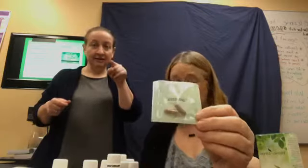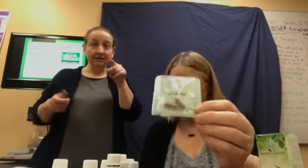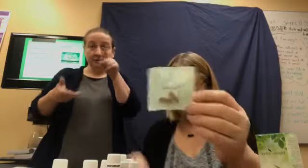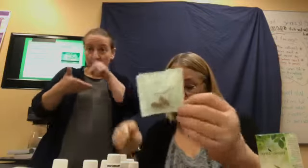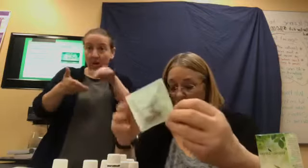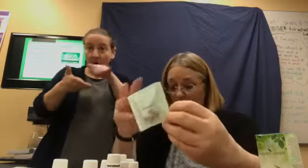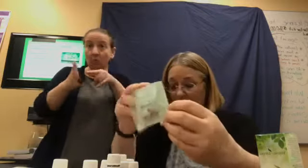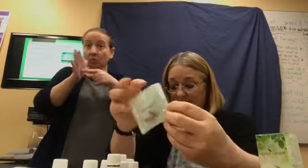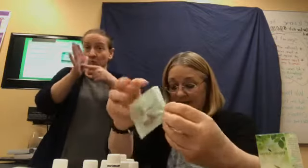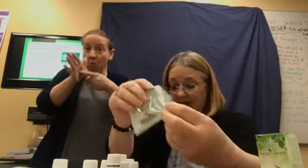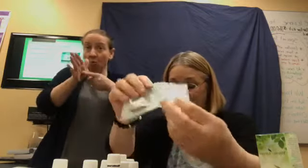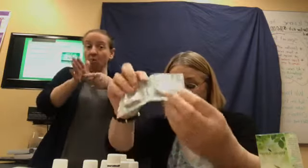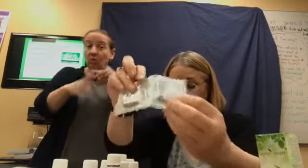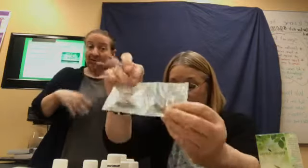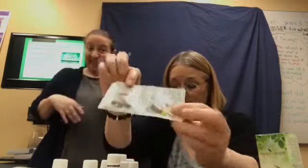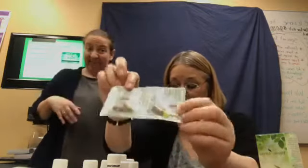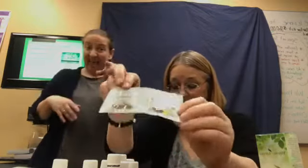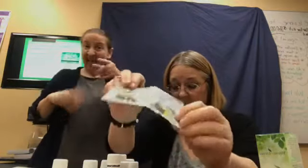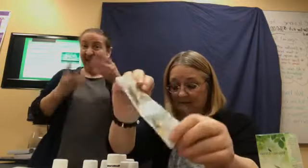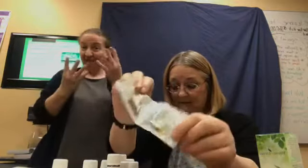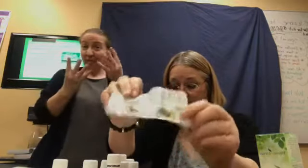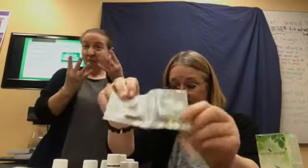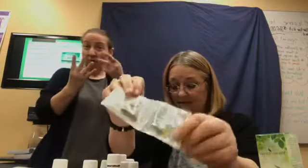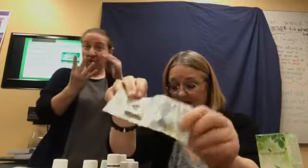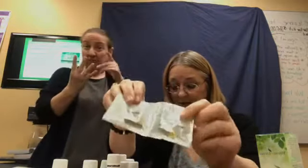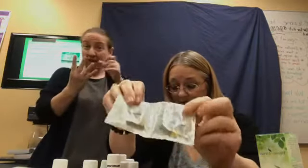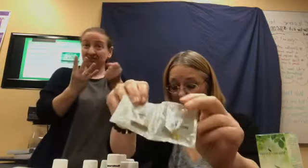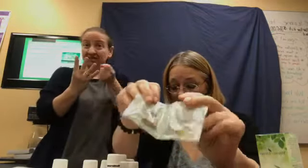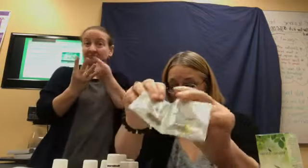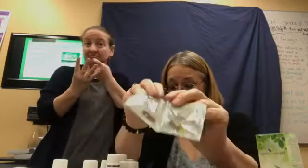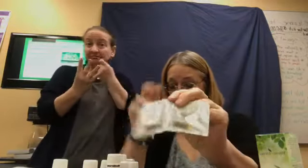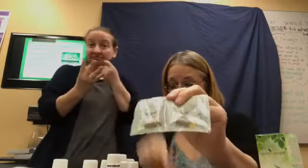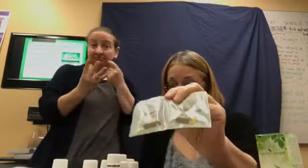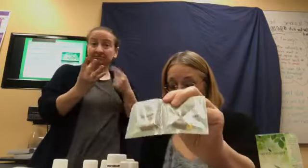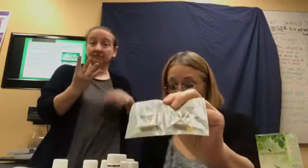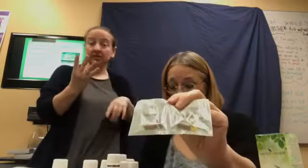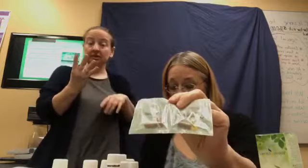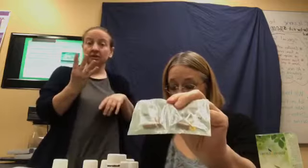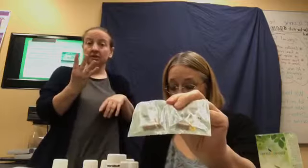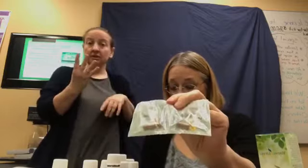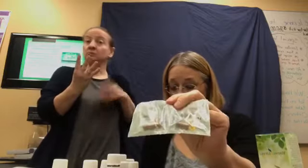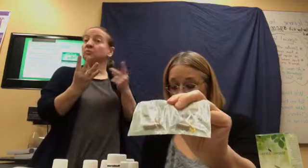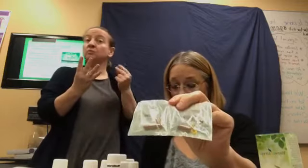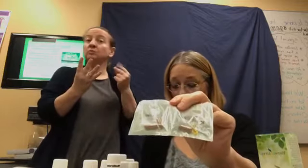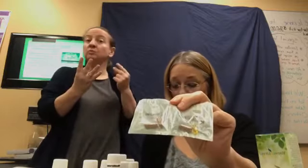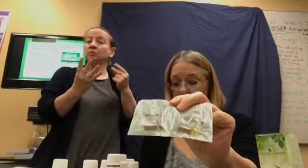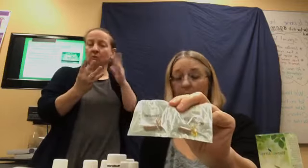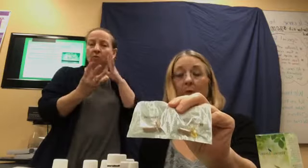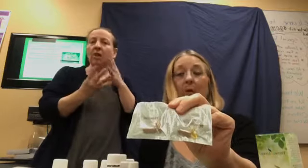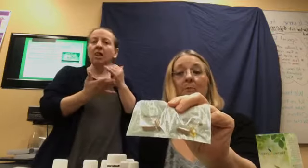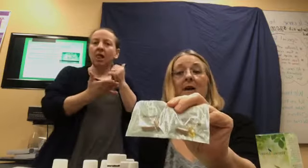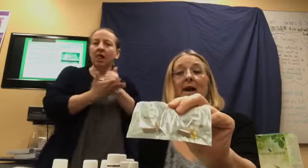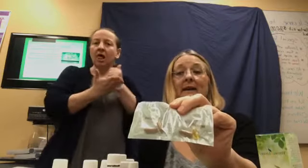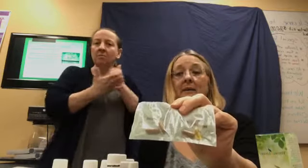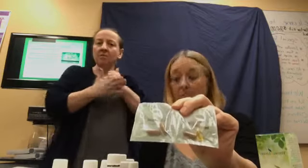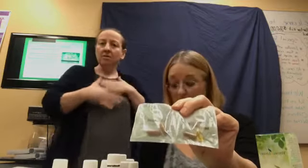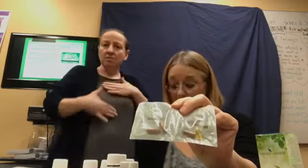support that these four pills will, uh, support the body in burning